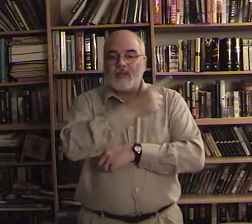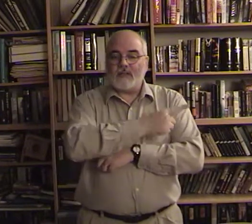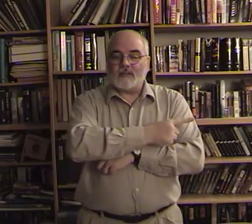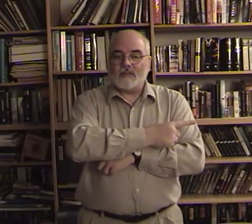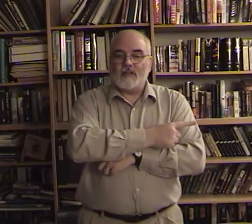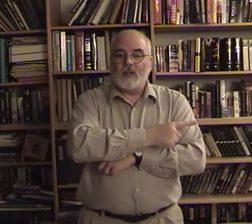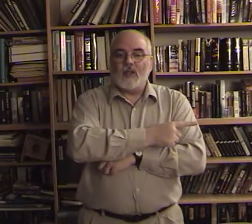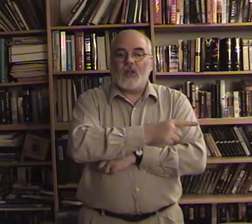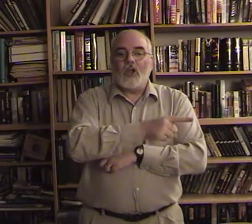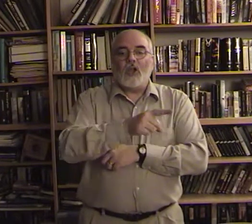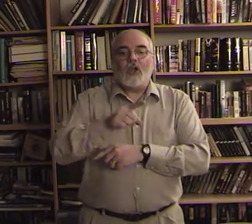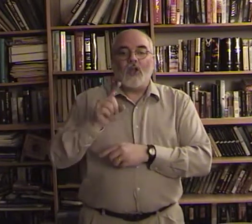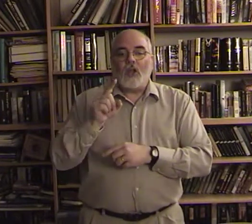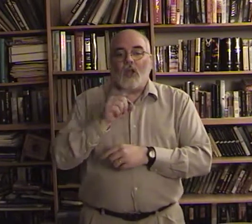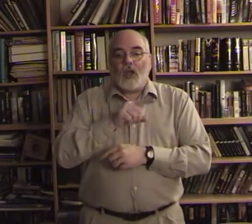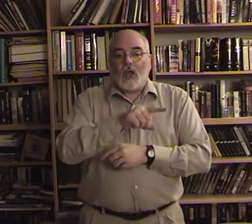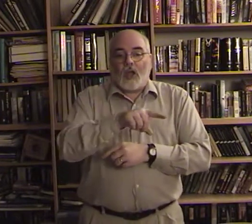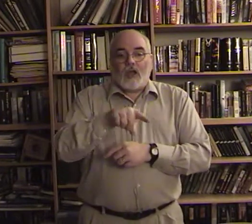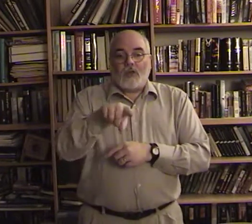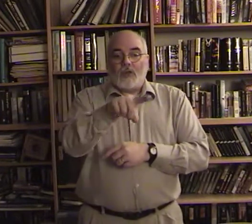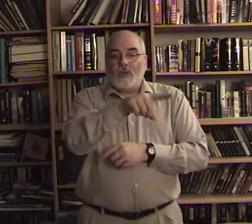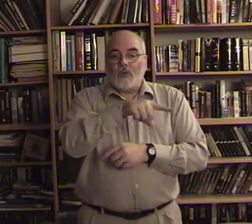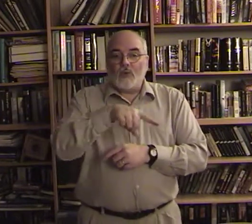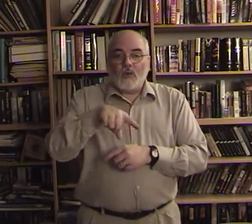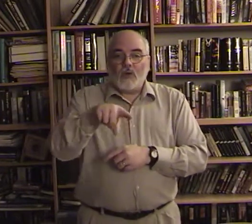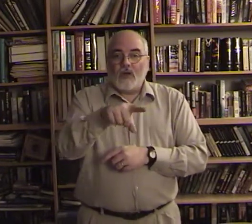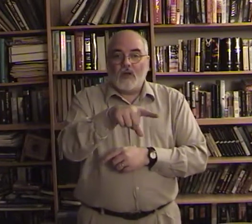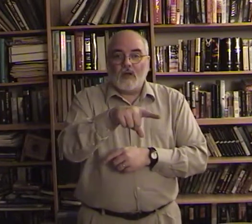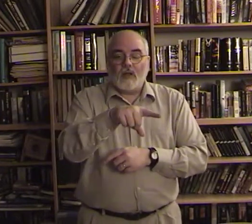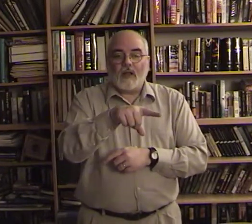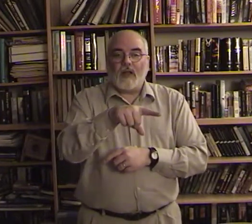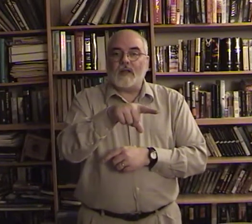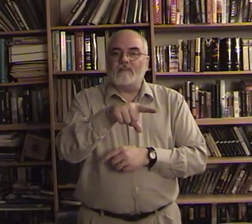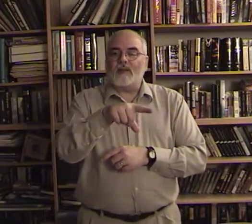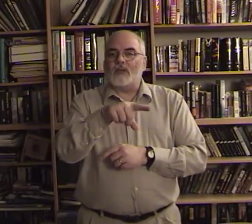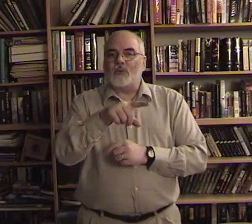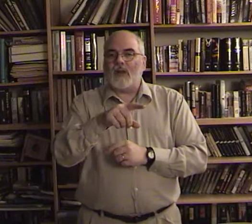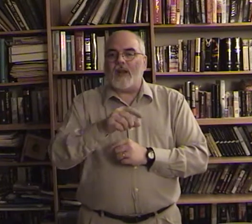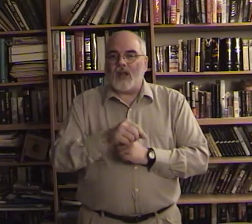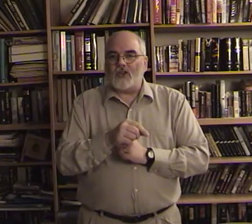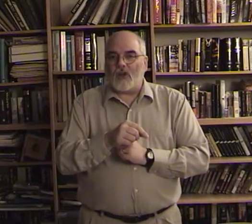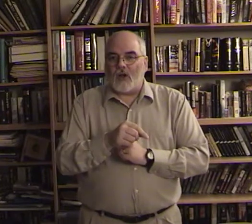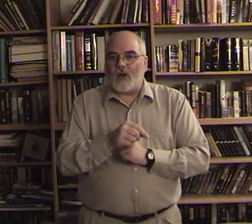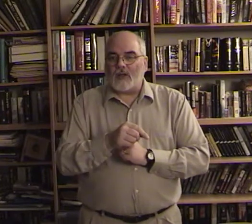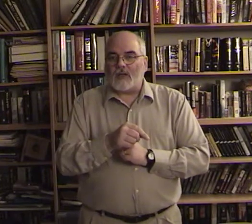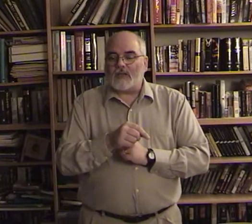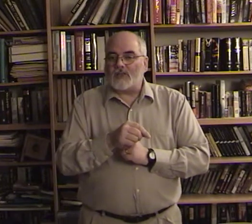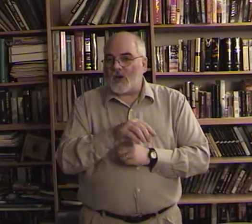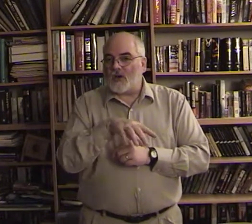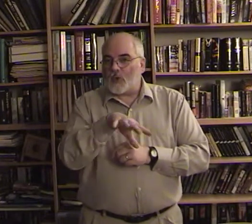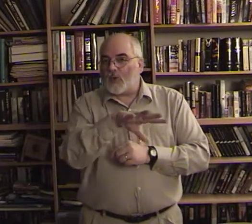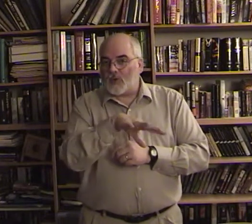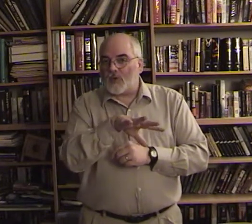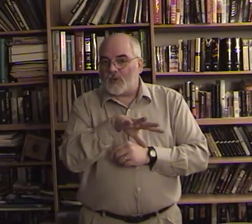you it's really a y'all because he's talking to a group